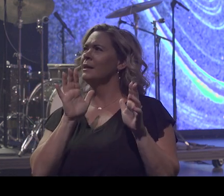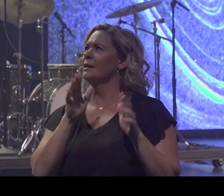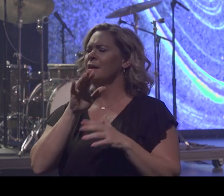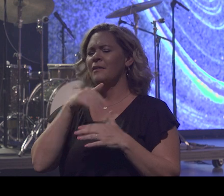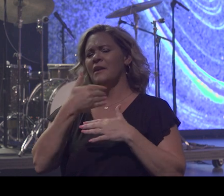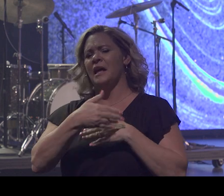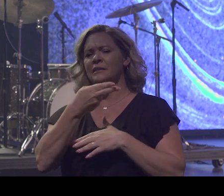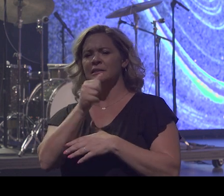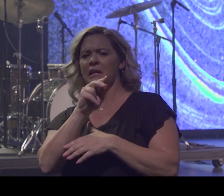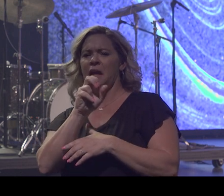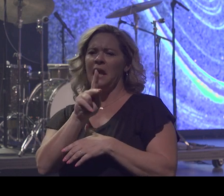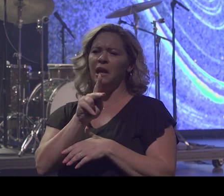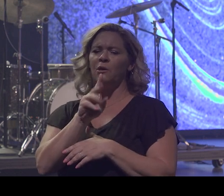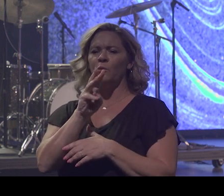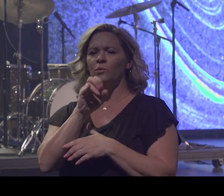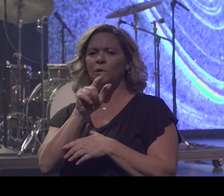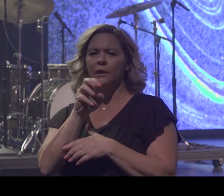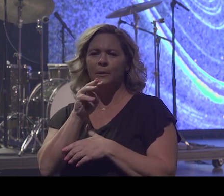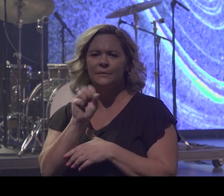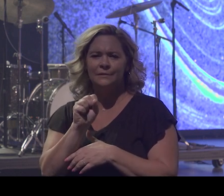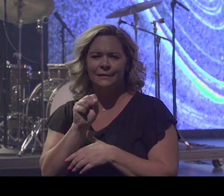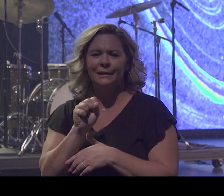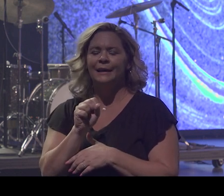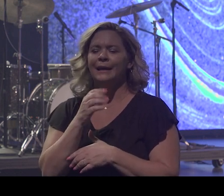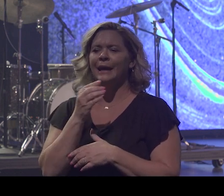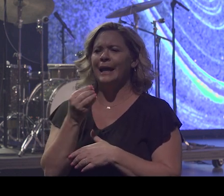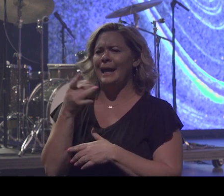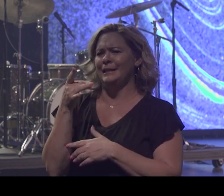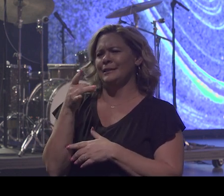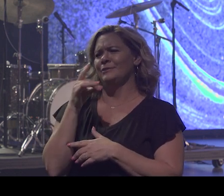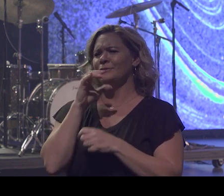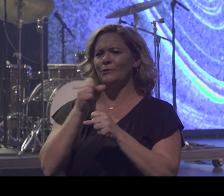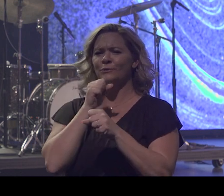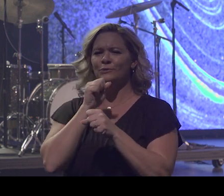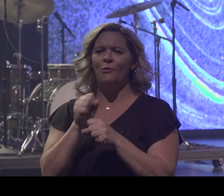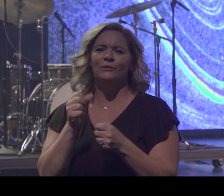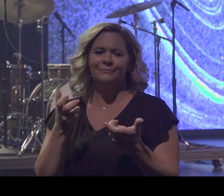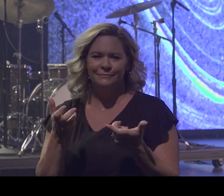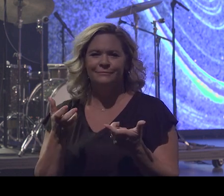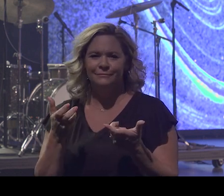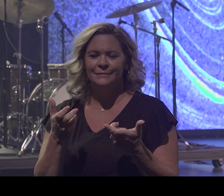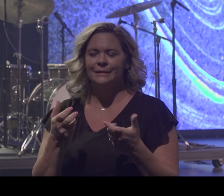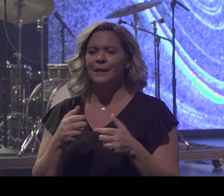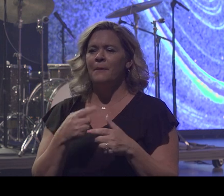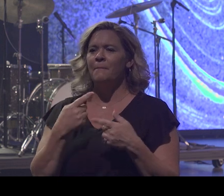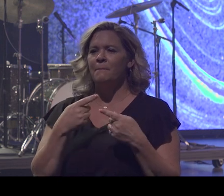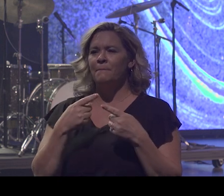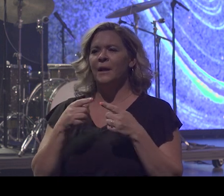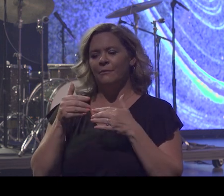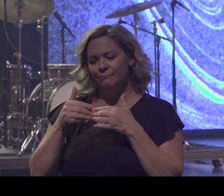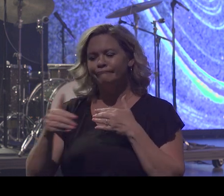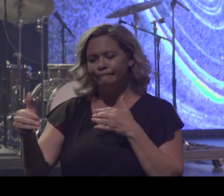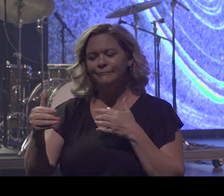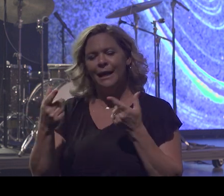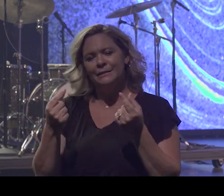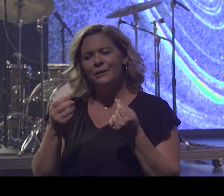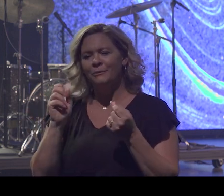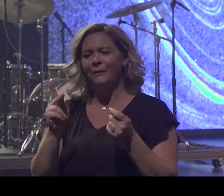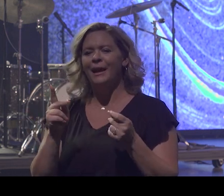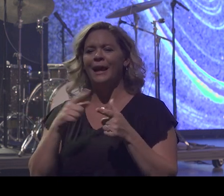this and, you know, 18 years old in high school. And I would go on to do well and finish up in that year and the draft would come and I would